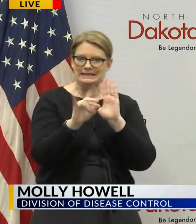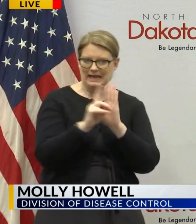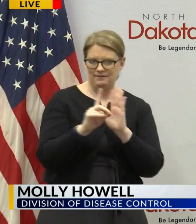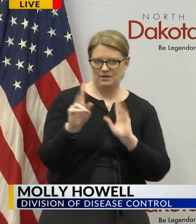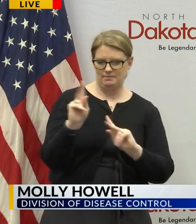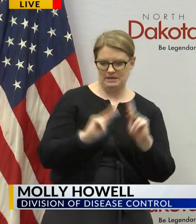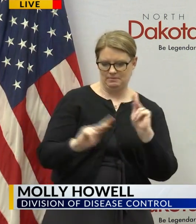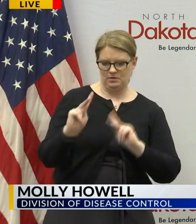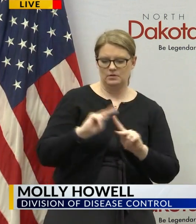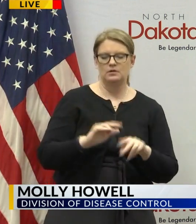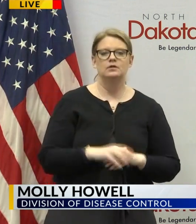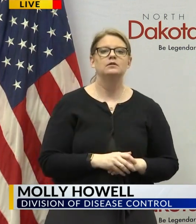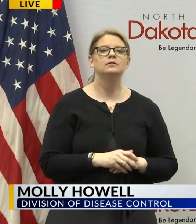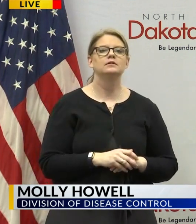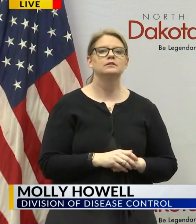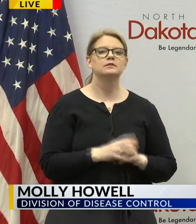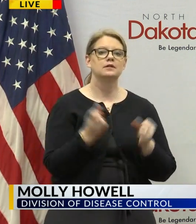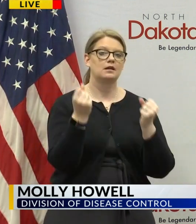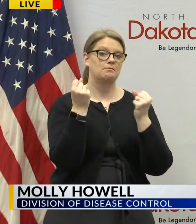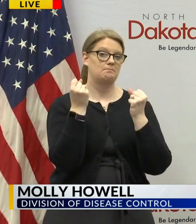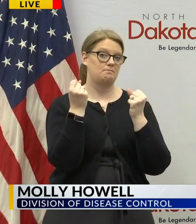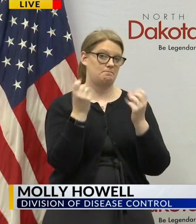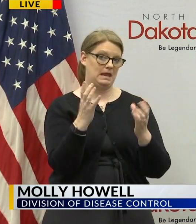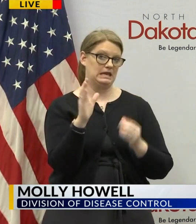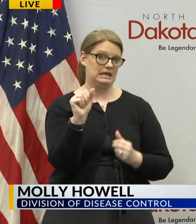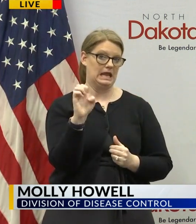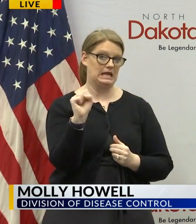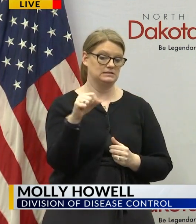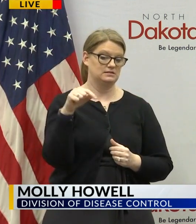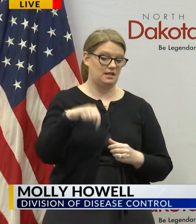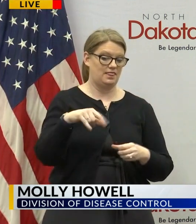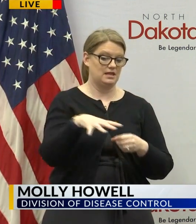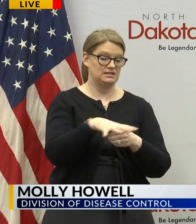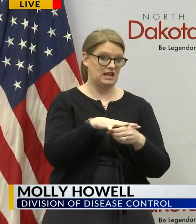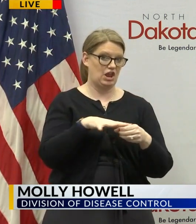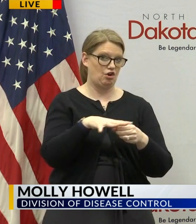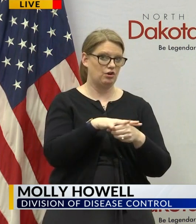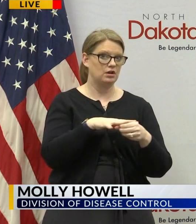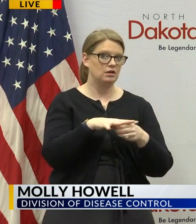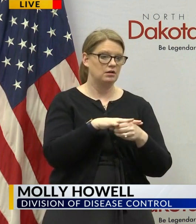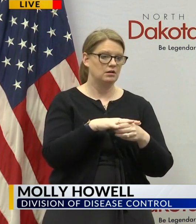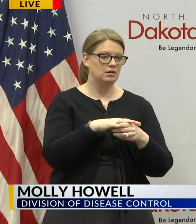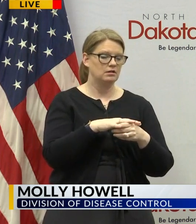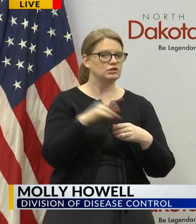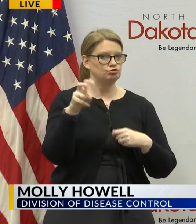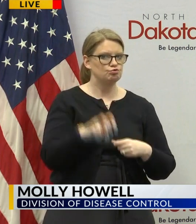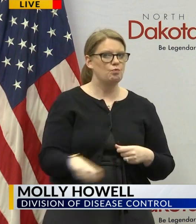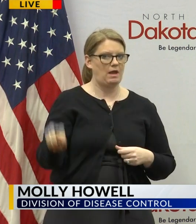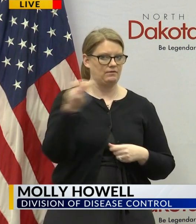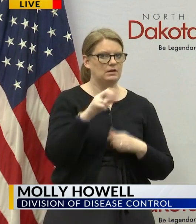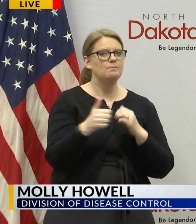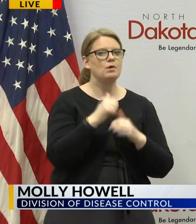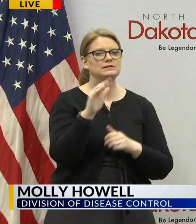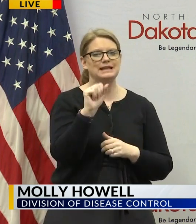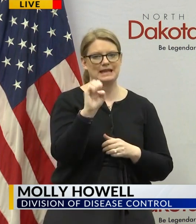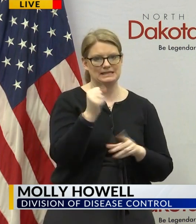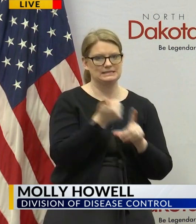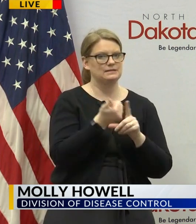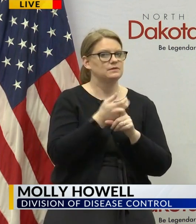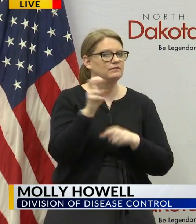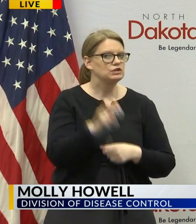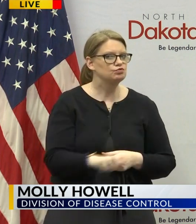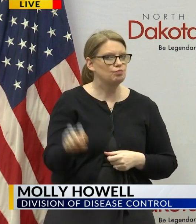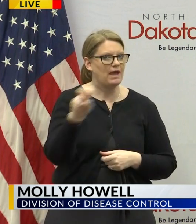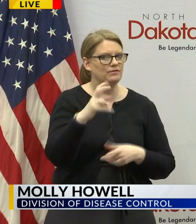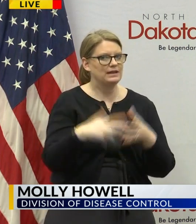so we've had a number of cases in the area that traveled most of our cases have traveled out of state